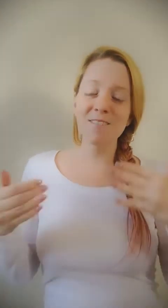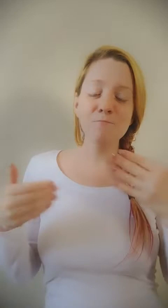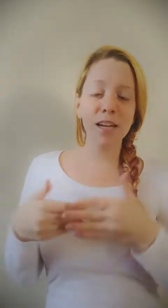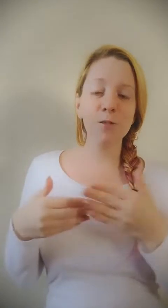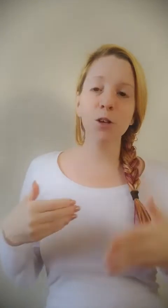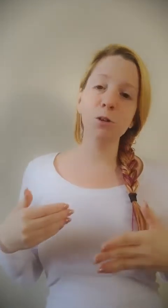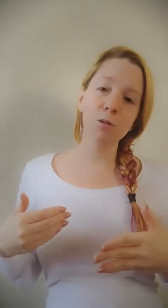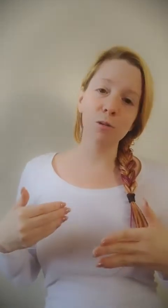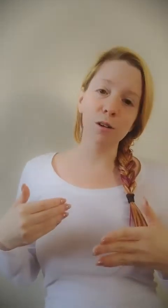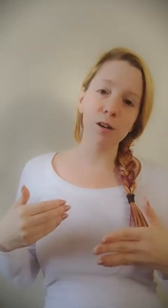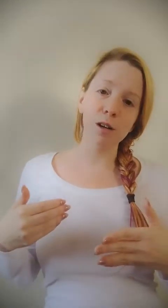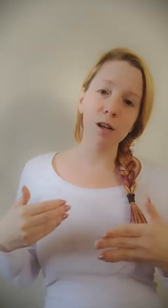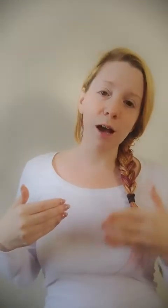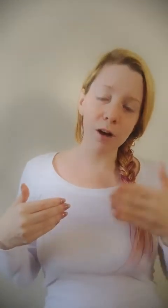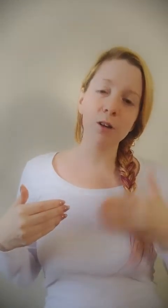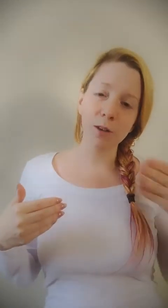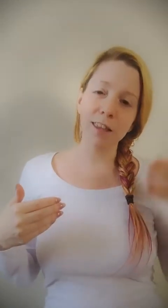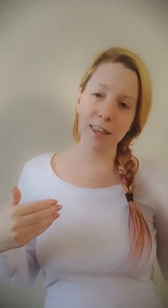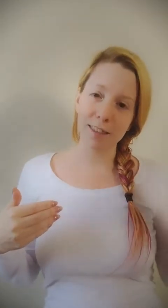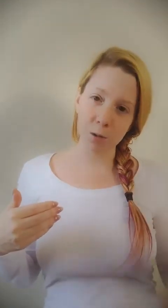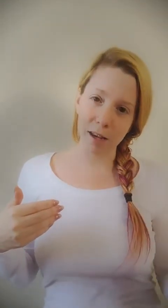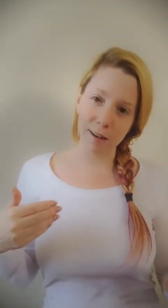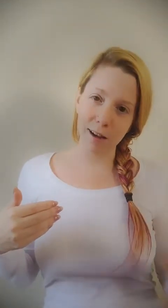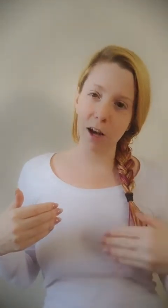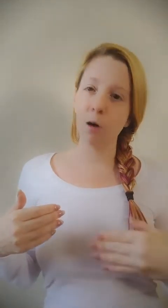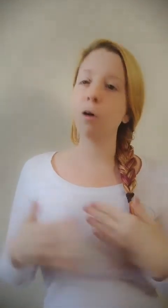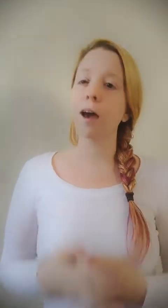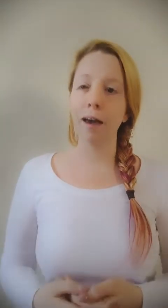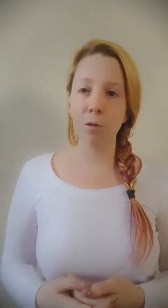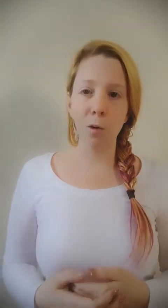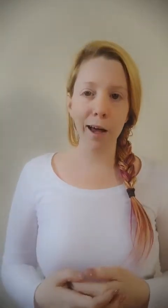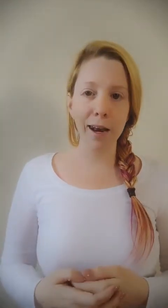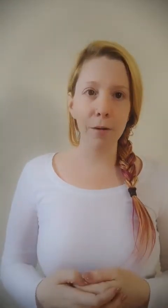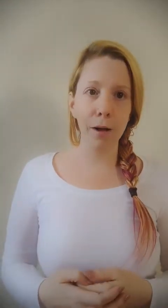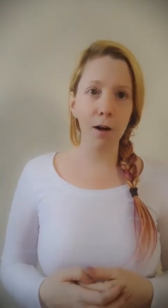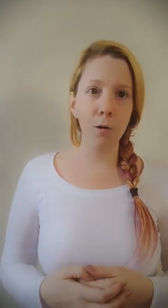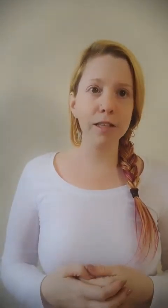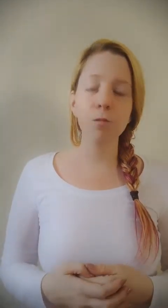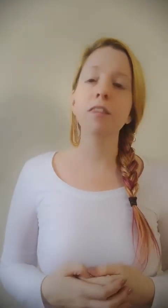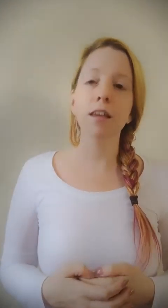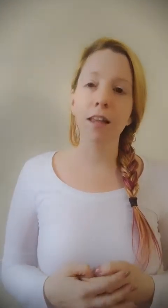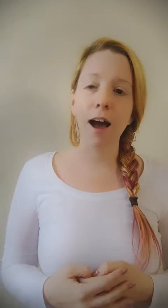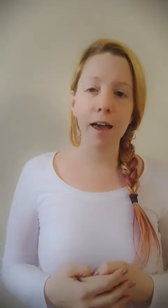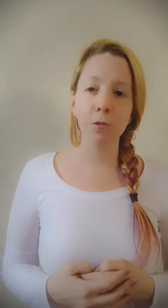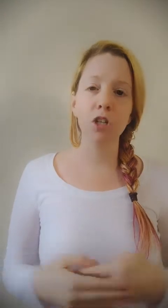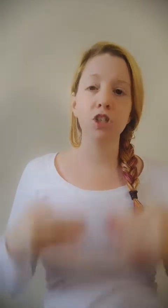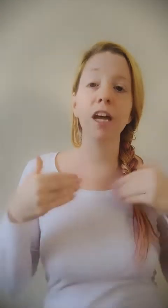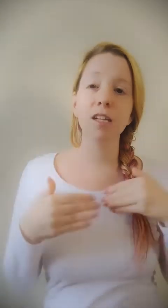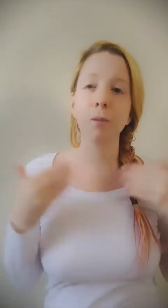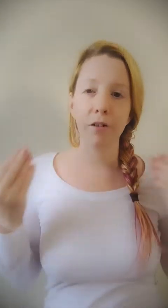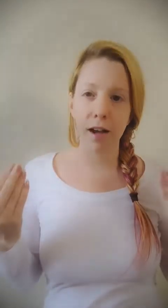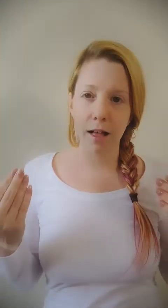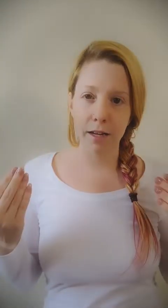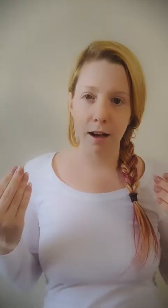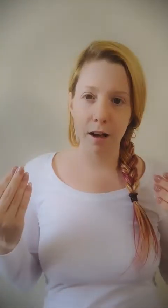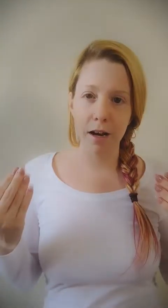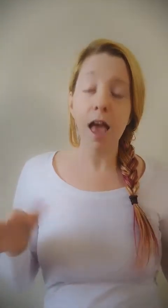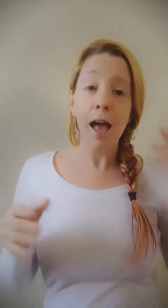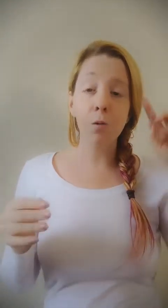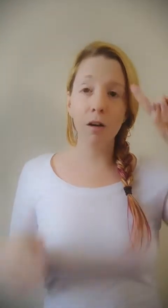But if you, I want you to really think this week, and go, okay, what's one thing that I am going to change my reality on? And what